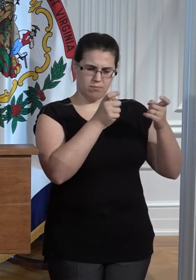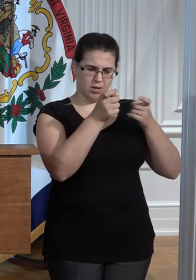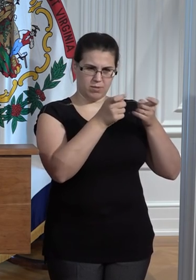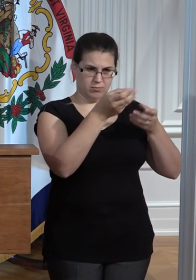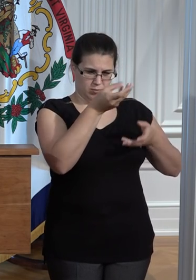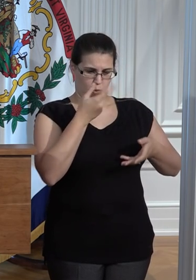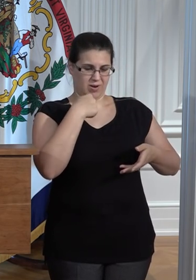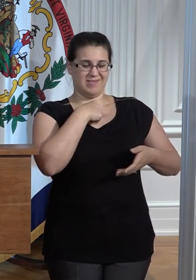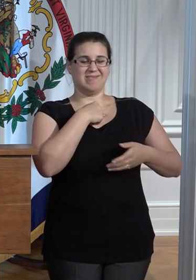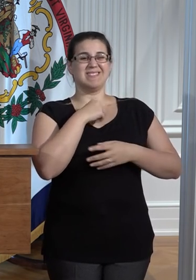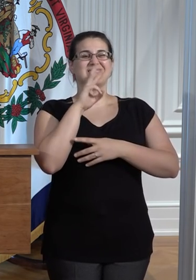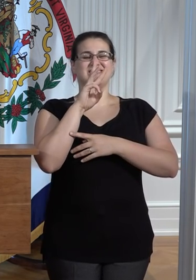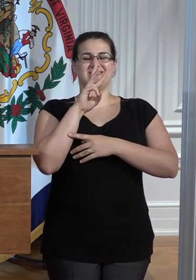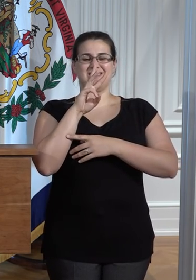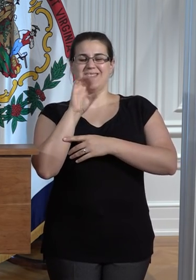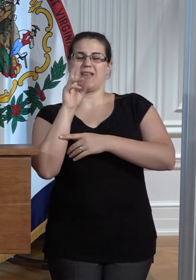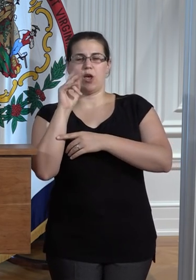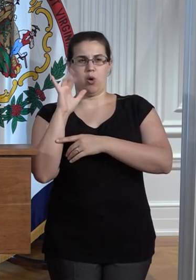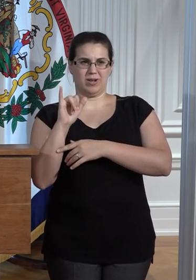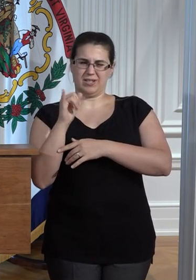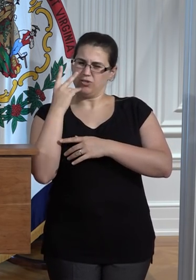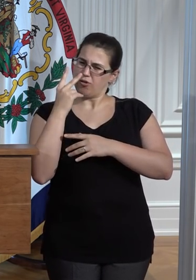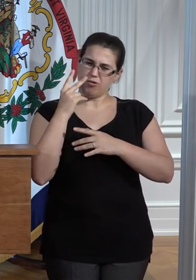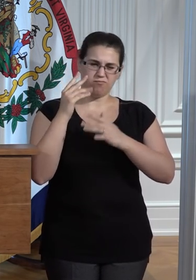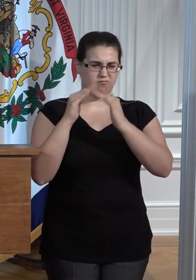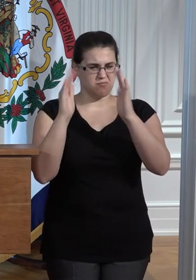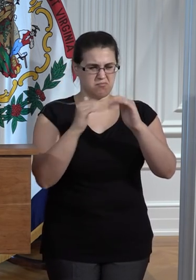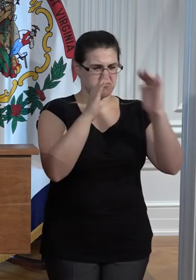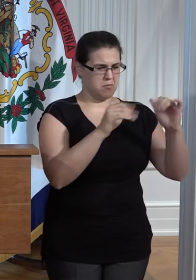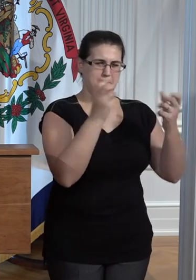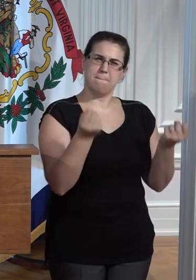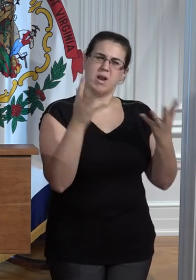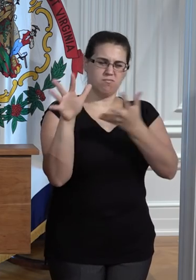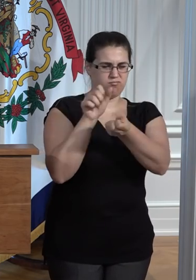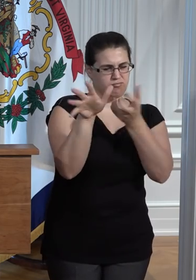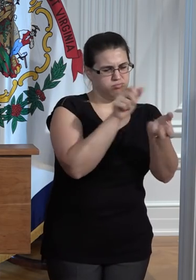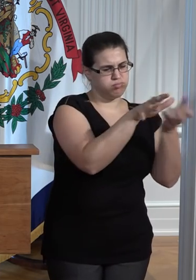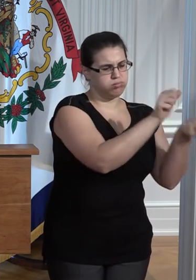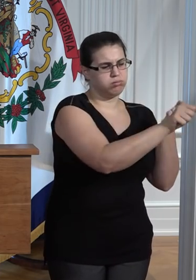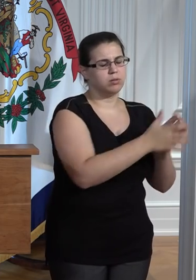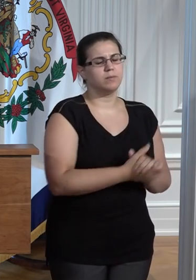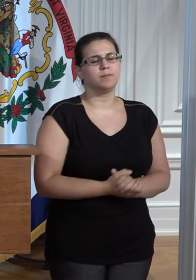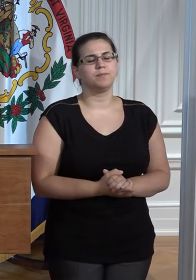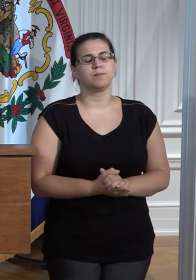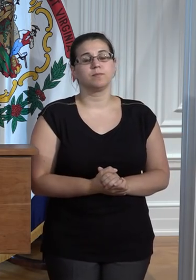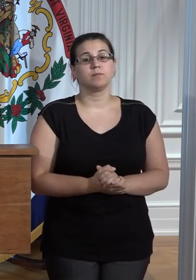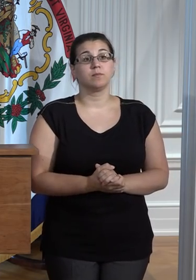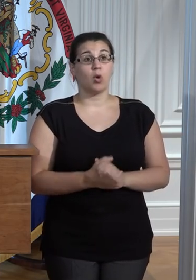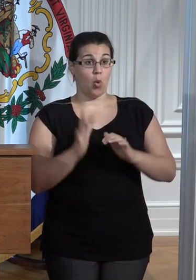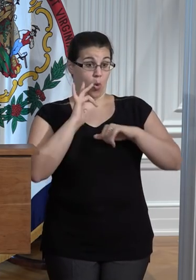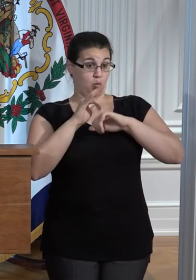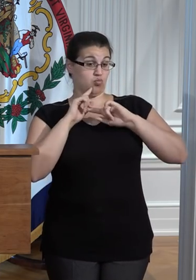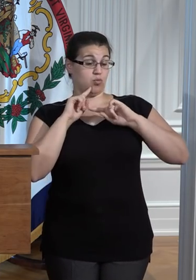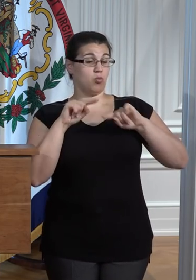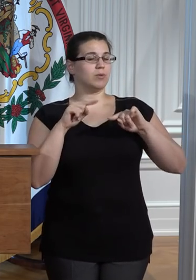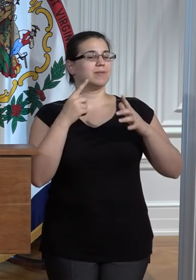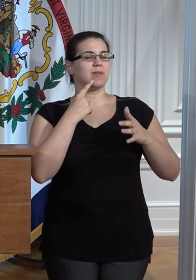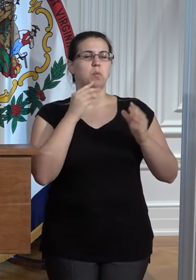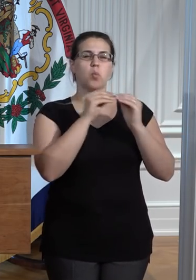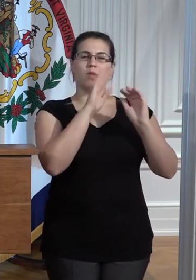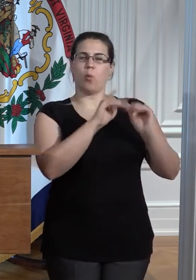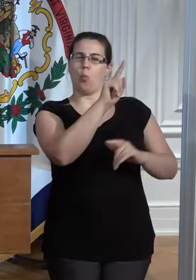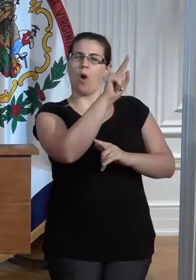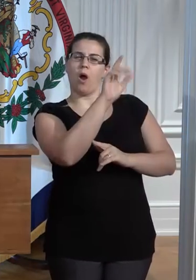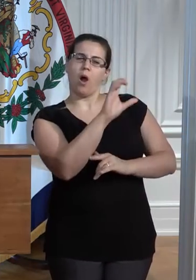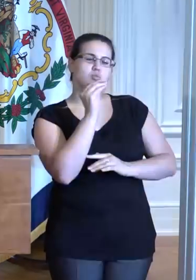six counties have seen extensive structural damage. Early reports indicate more than 100 homes have been